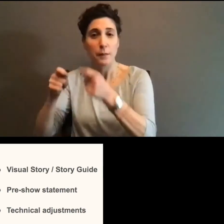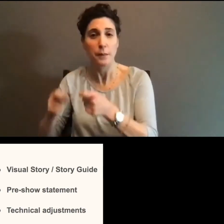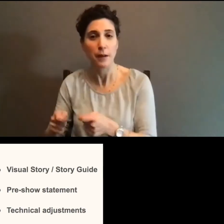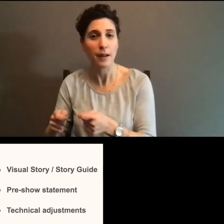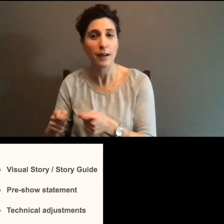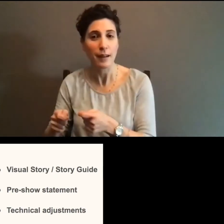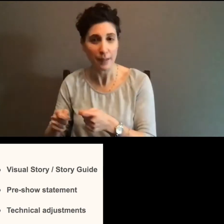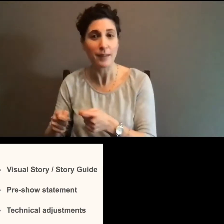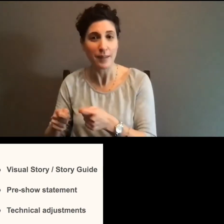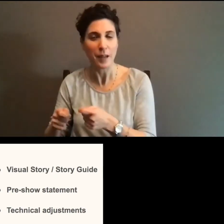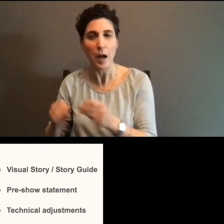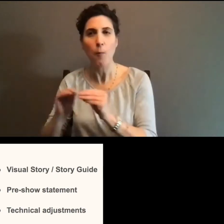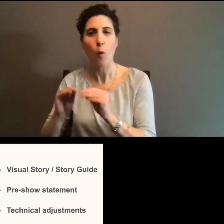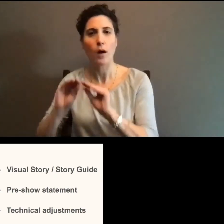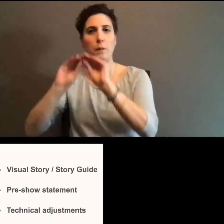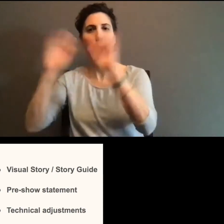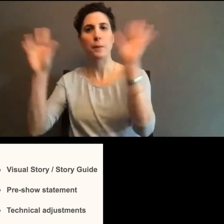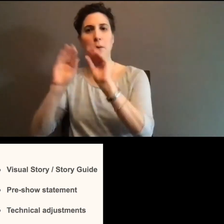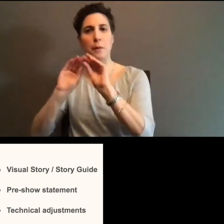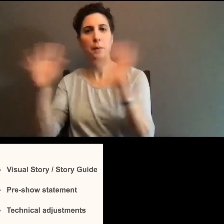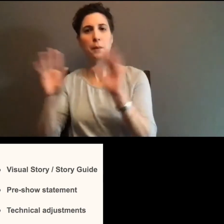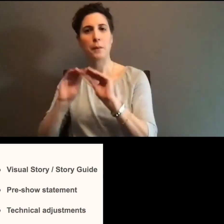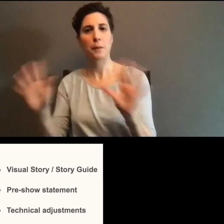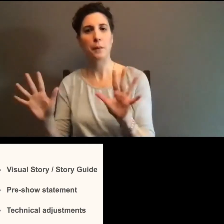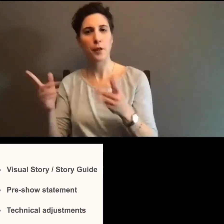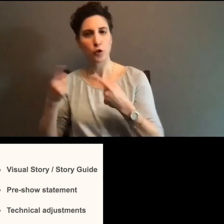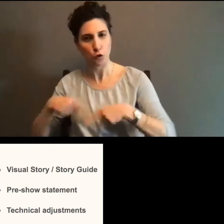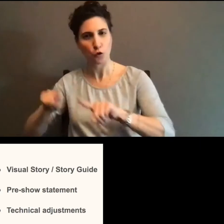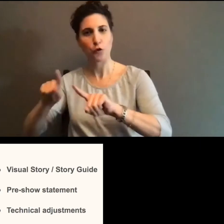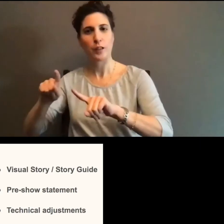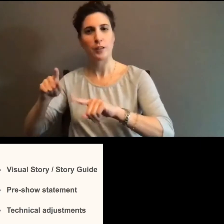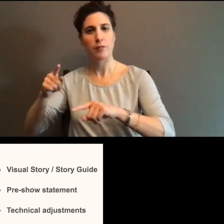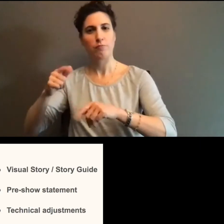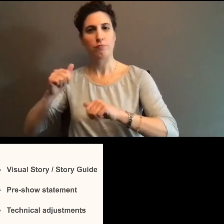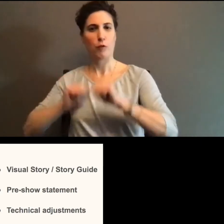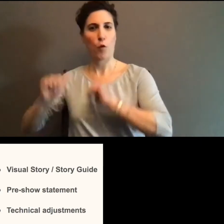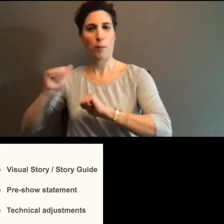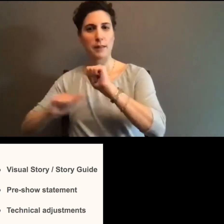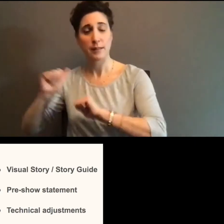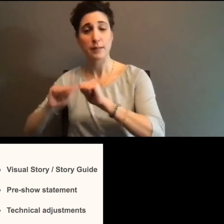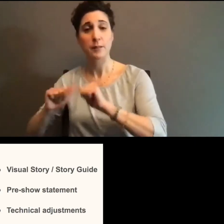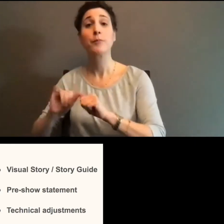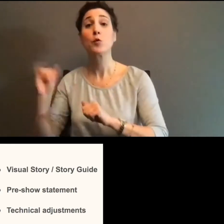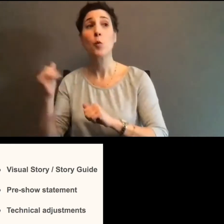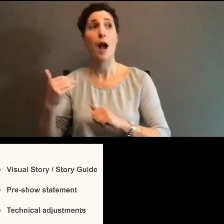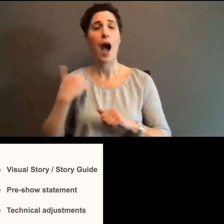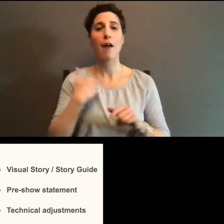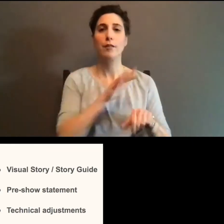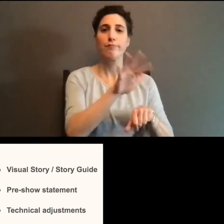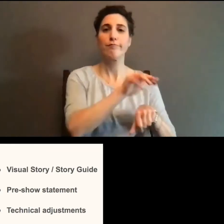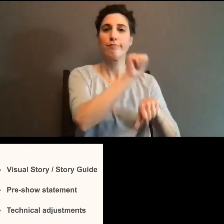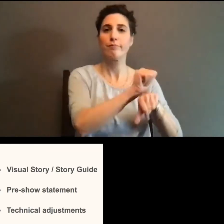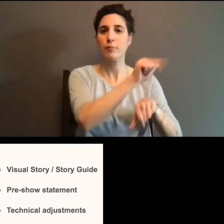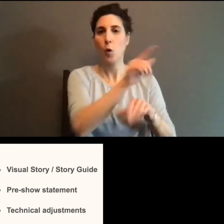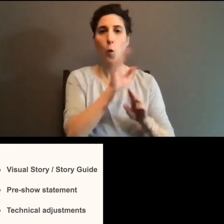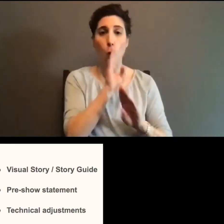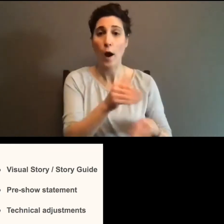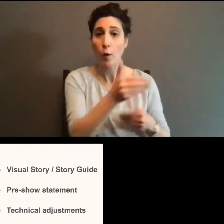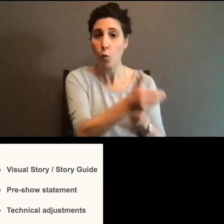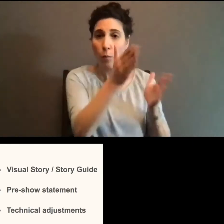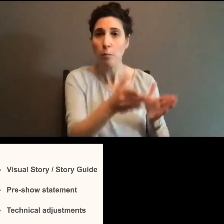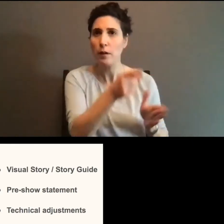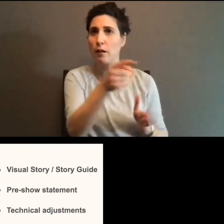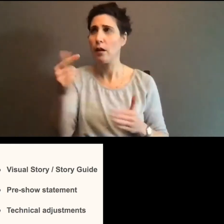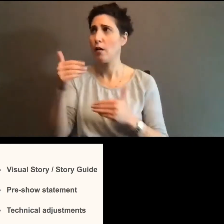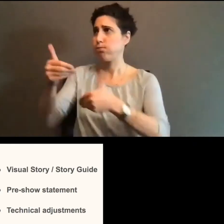obvious on stage. Um, a quiet room, which is where you would send people if they are overwhelmed and